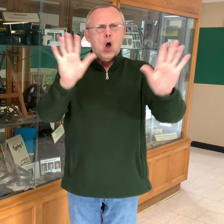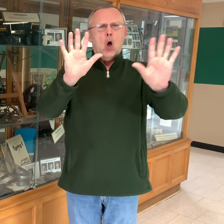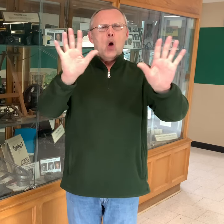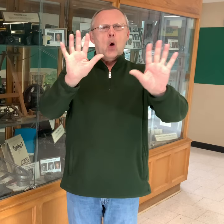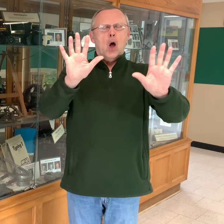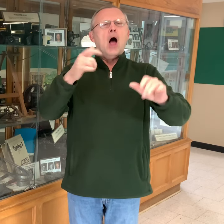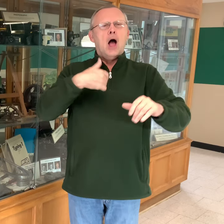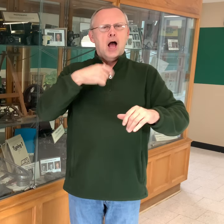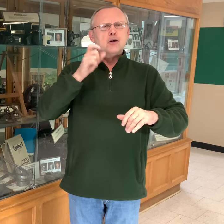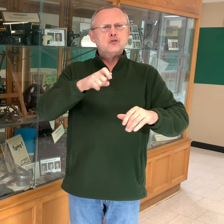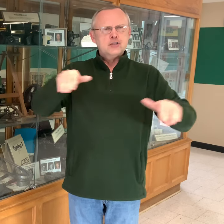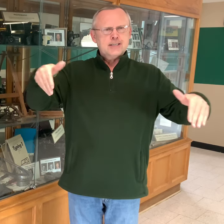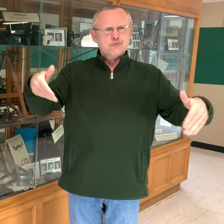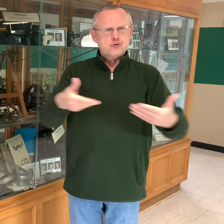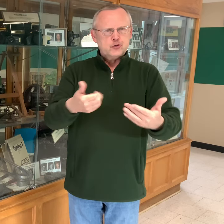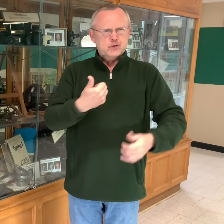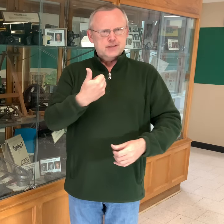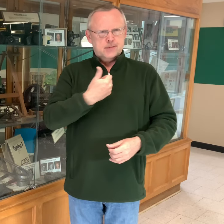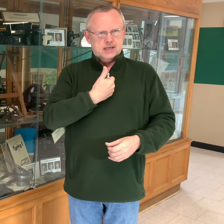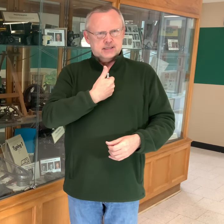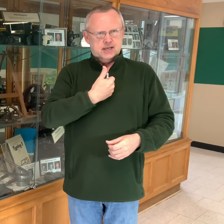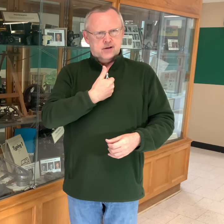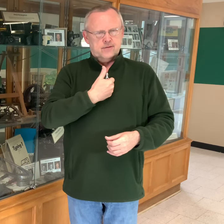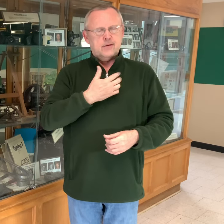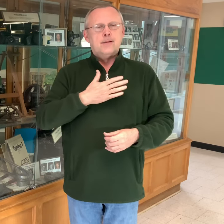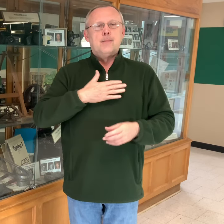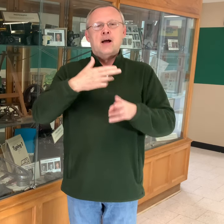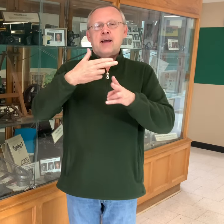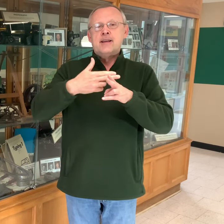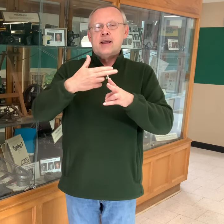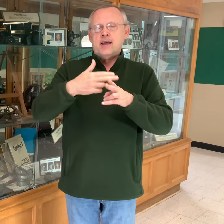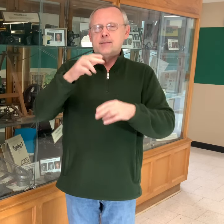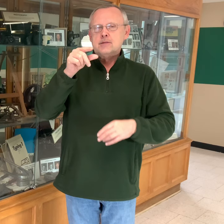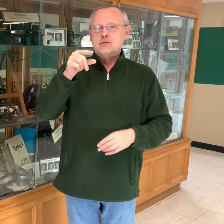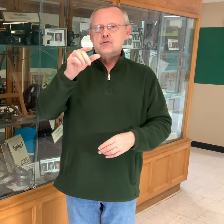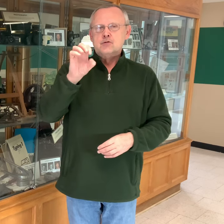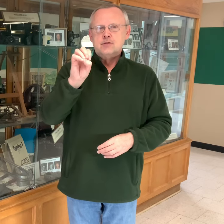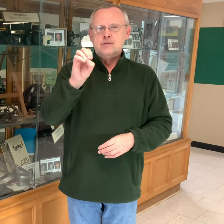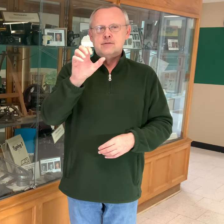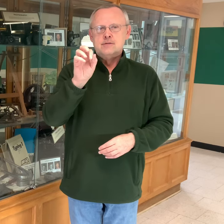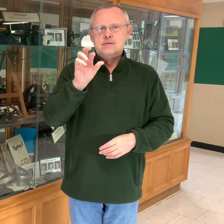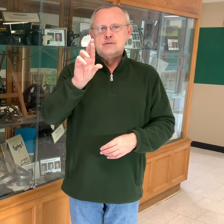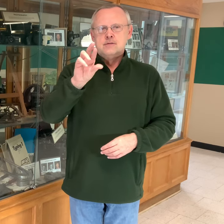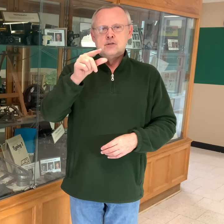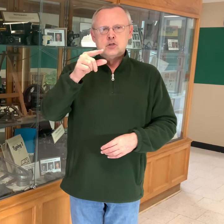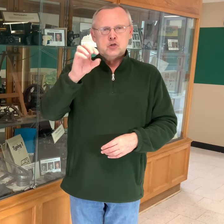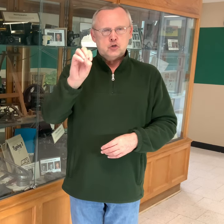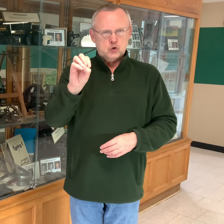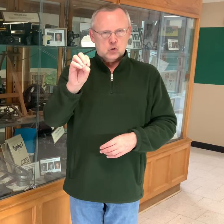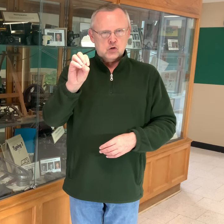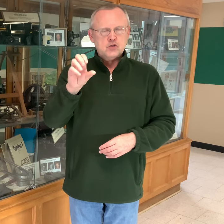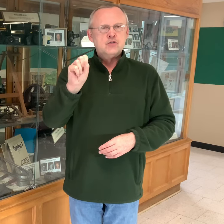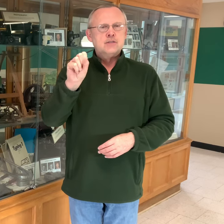Oh wait, I should introduce myself. My name is George Staley.